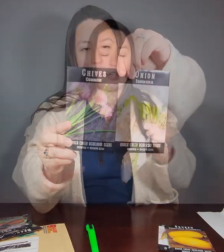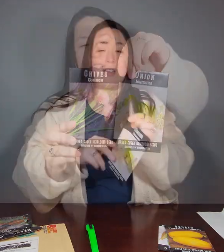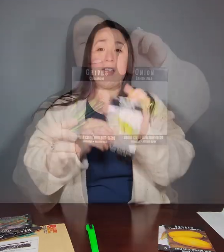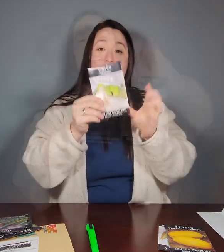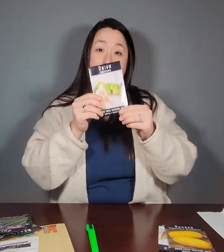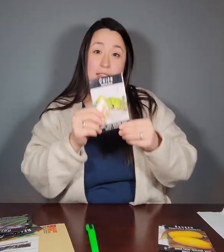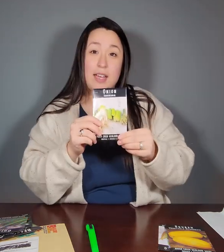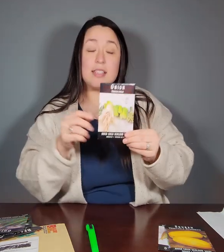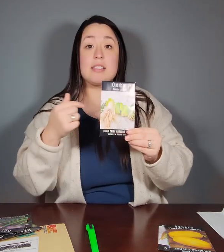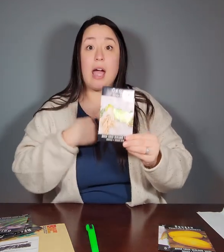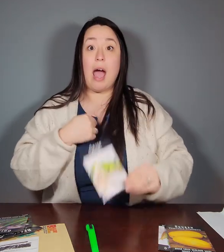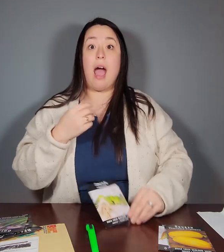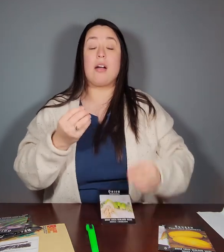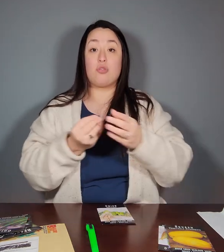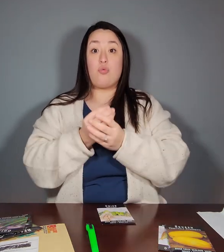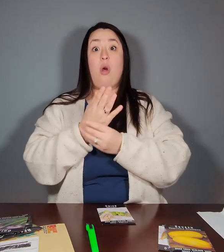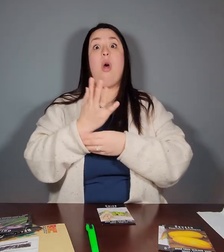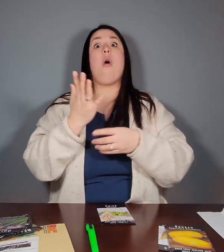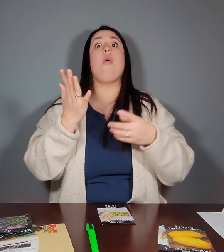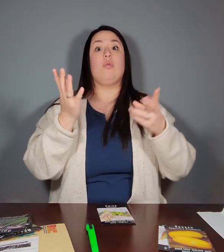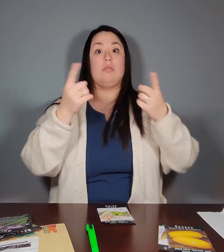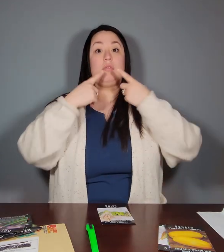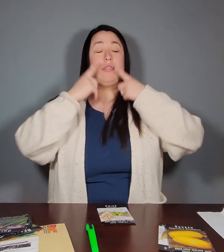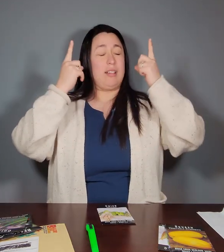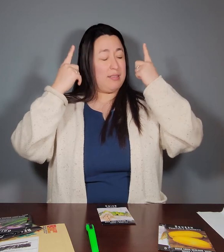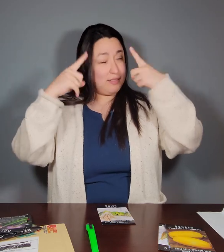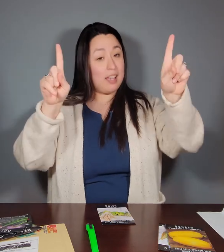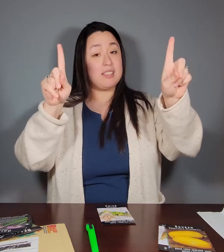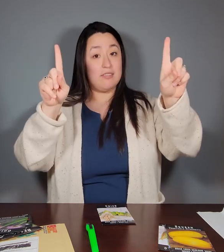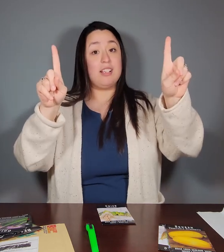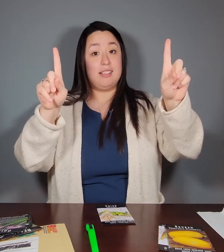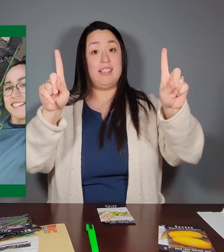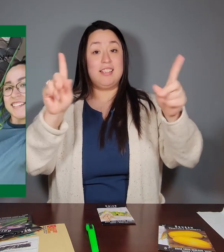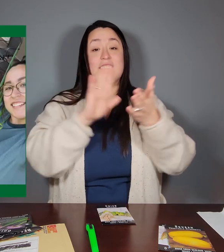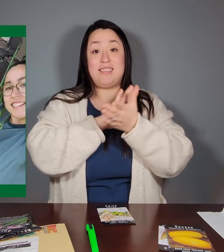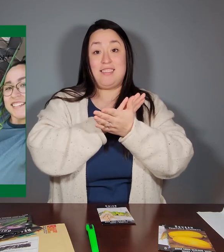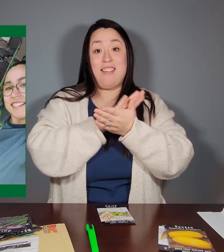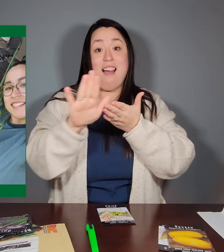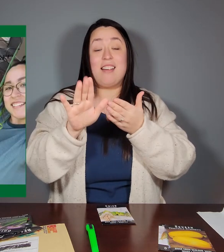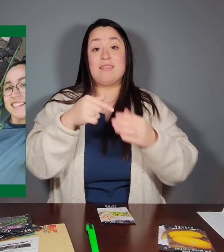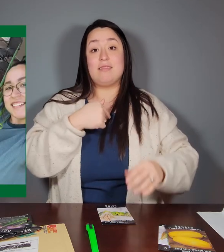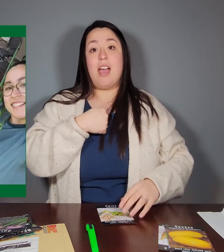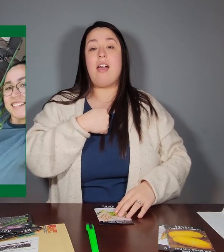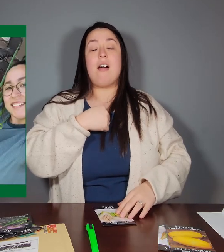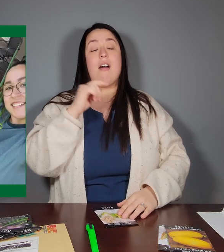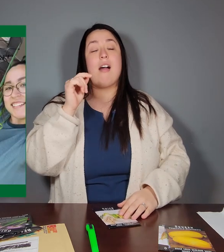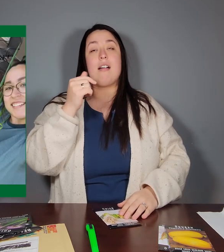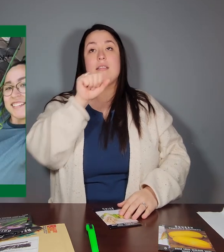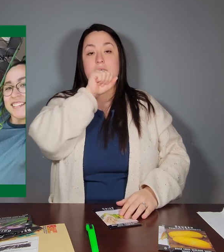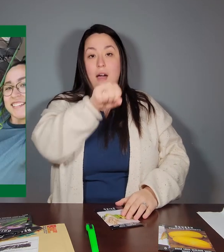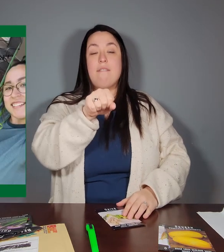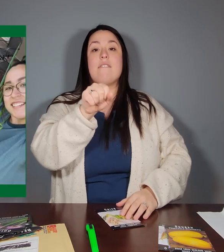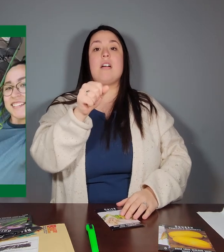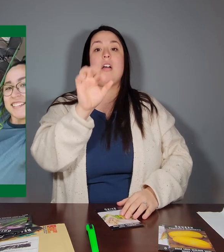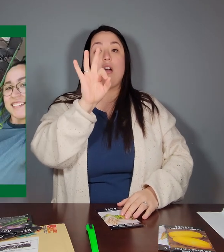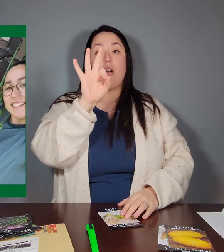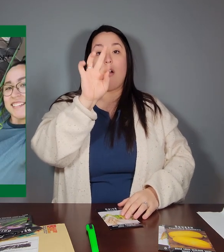So these, I have grown very successfully, and they're very nice. I really love the